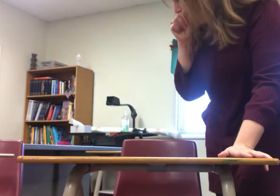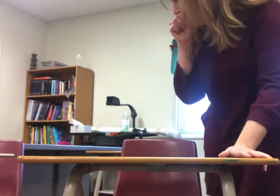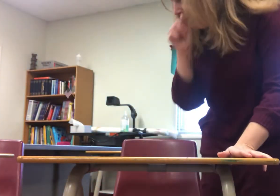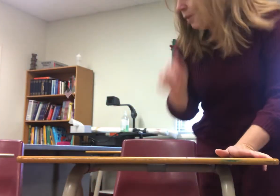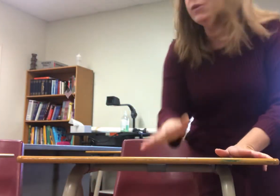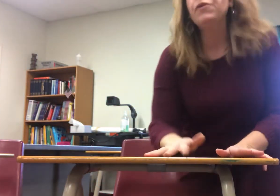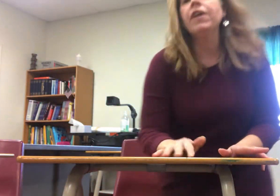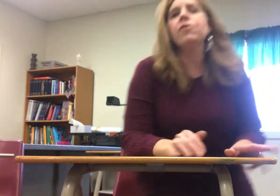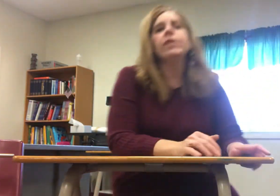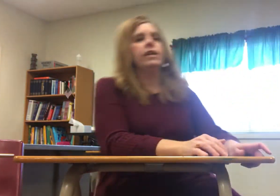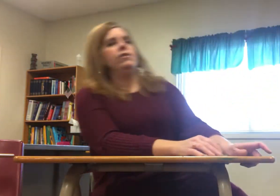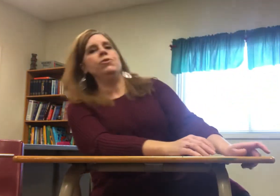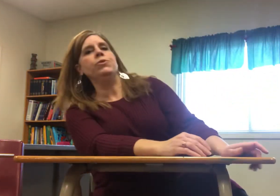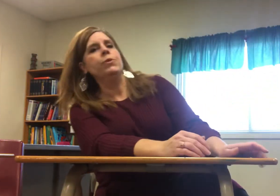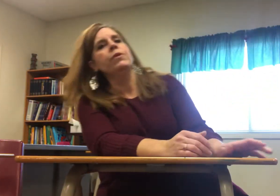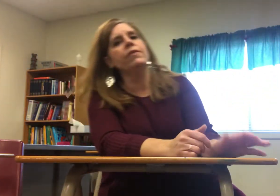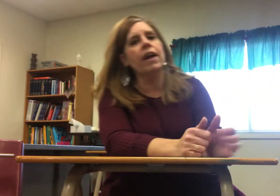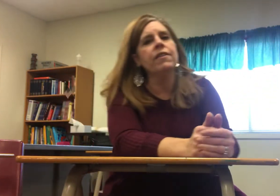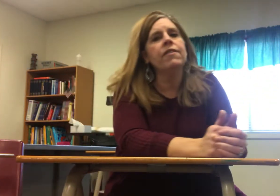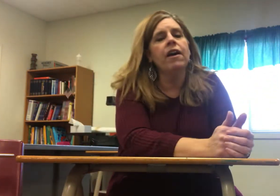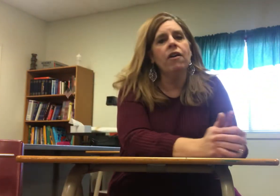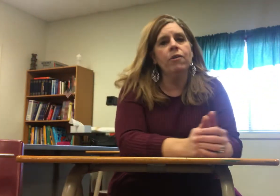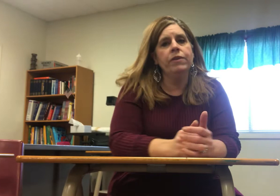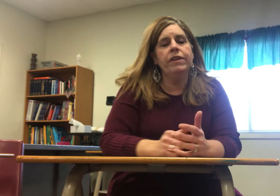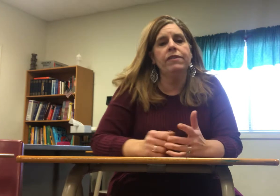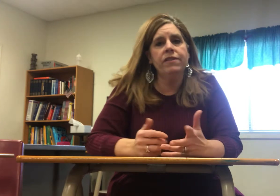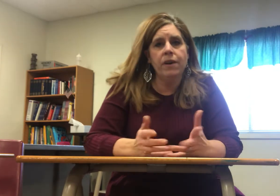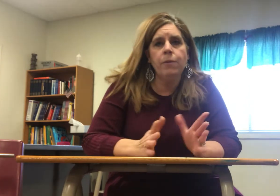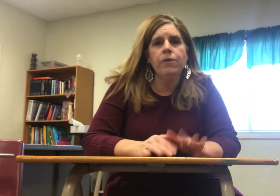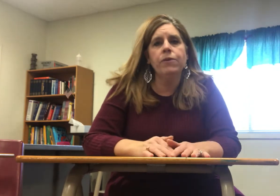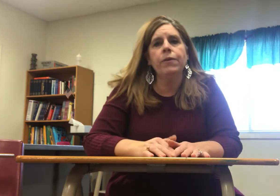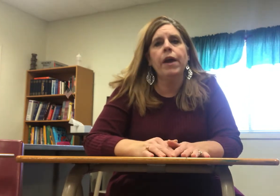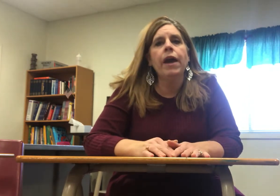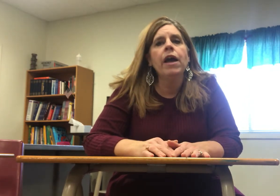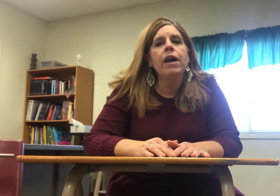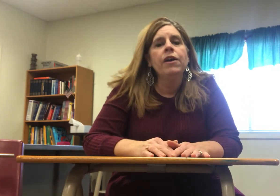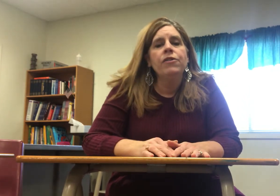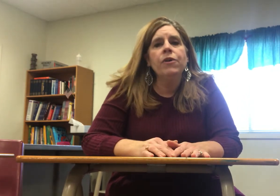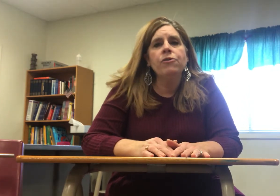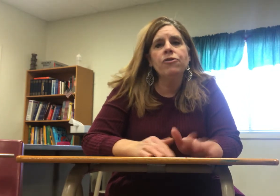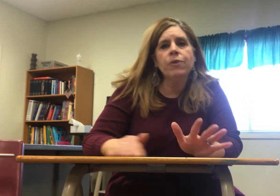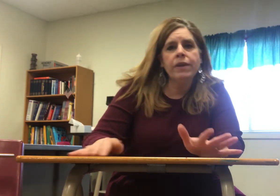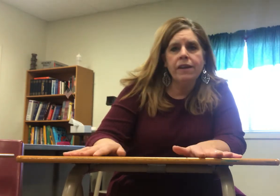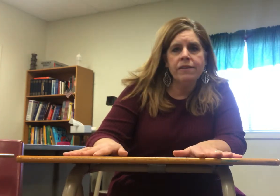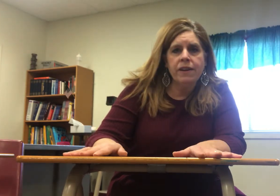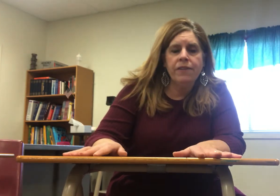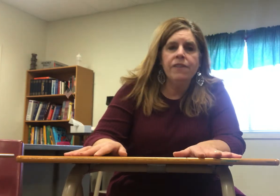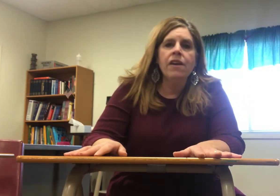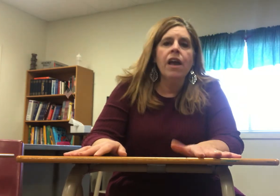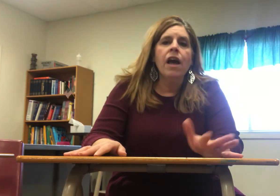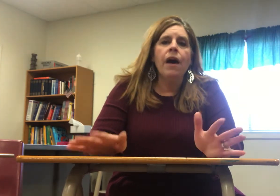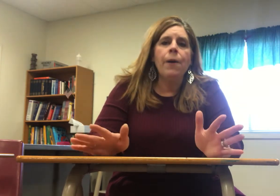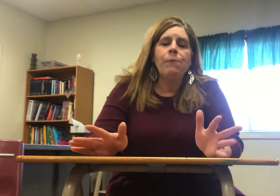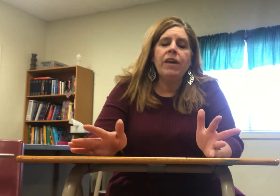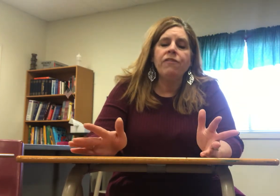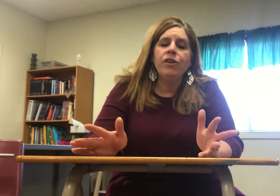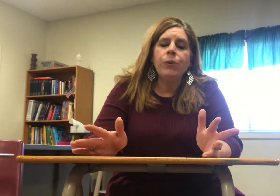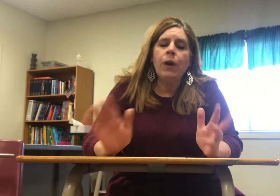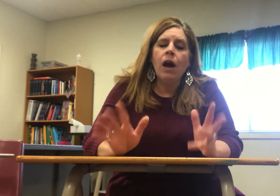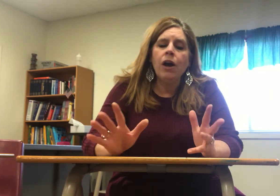so things related to signs that are related to numbers okay so just a quick lesson on this if you are